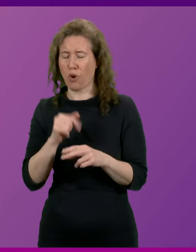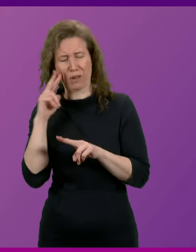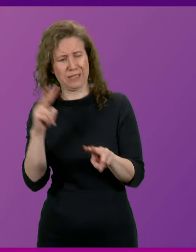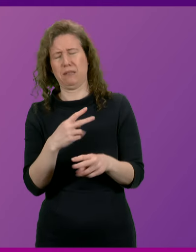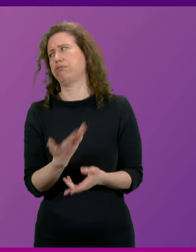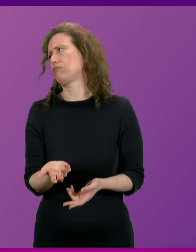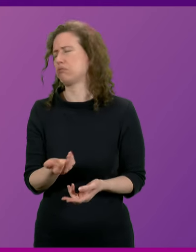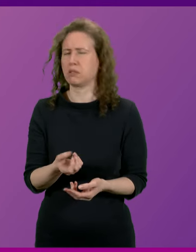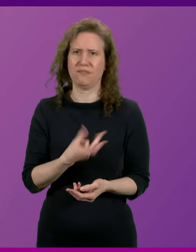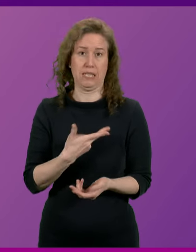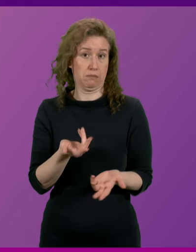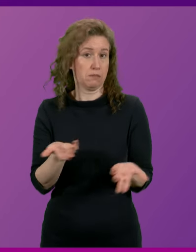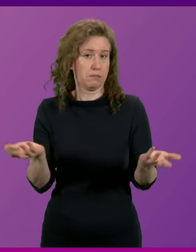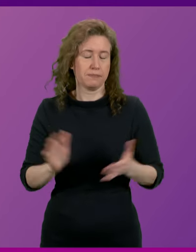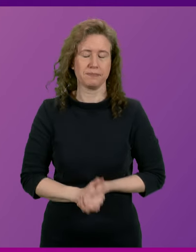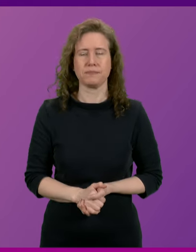through it, the Presiding Officer.